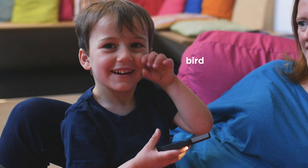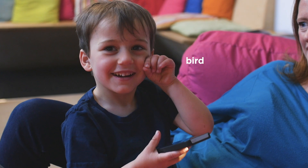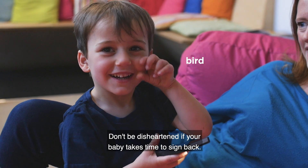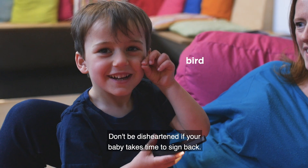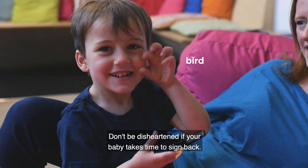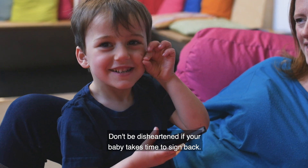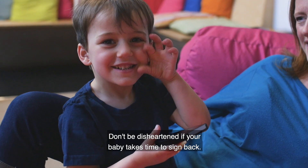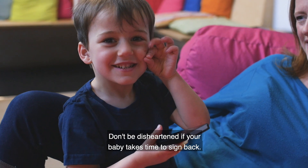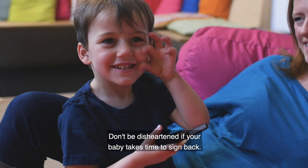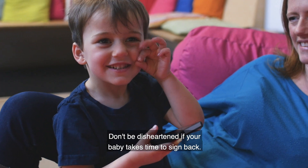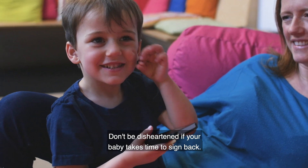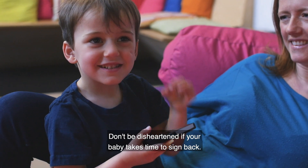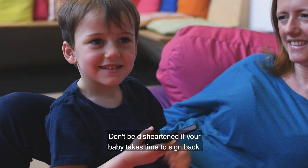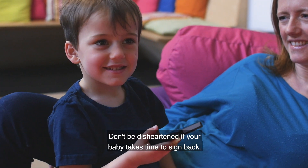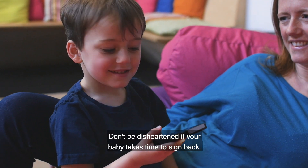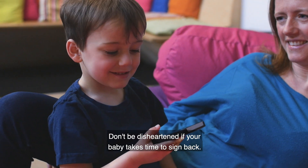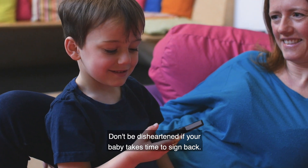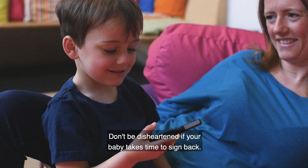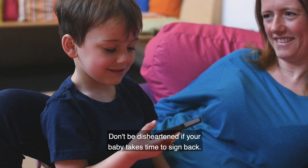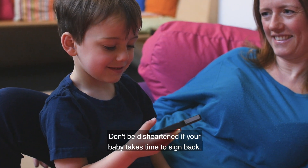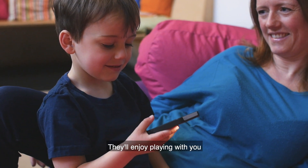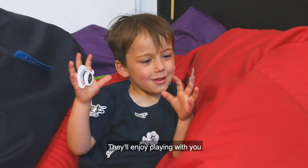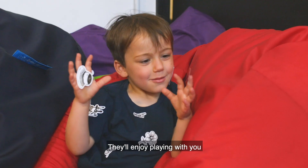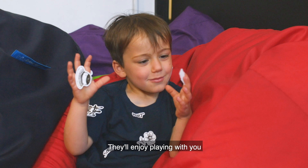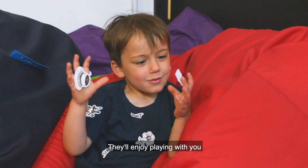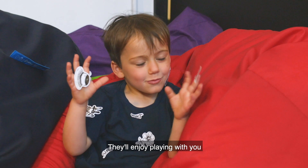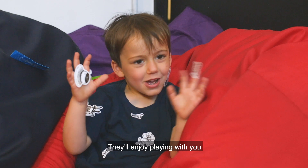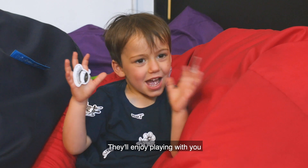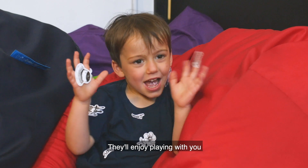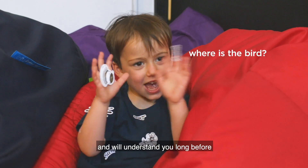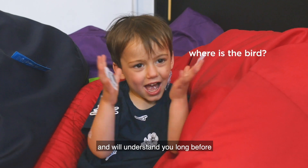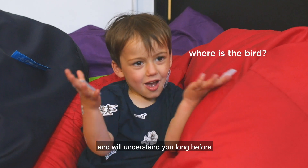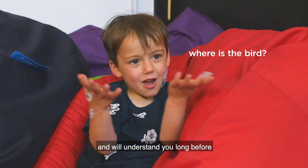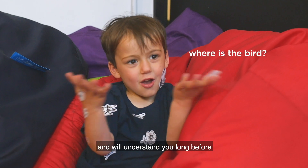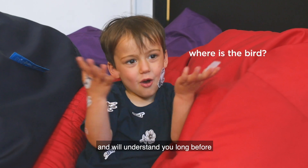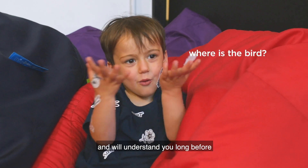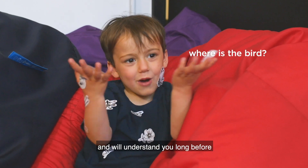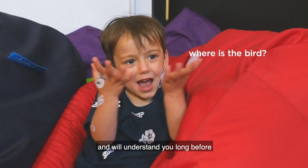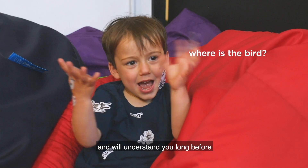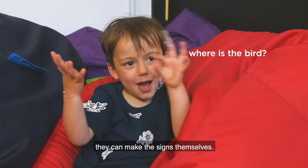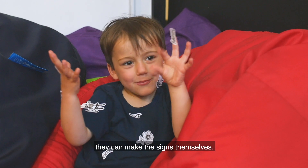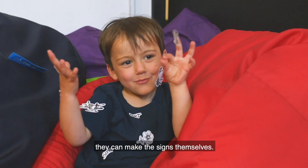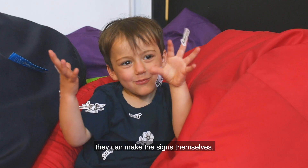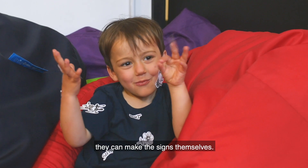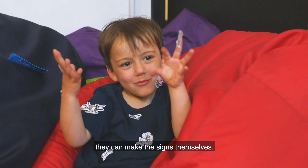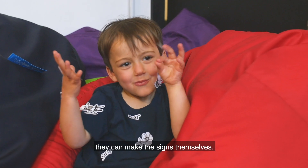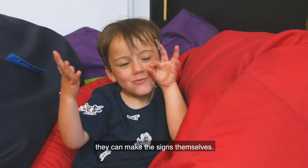Don't be disheartened if your baby takes time to sign back. They'll enjoy playing with you and will understand you long before they can make the signs themselves.